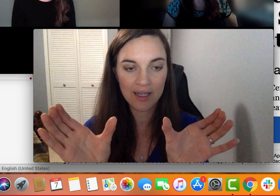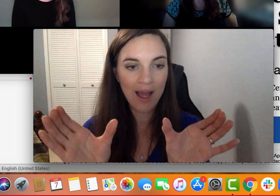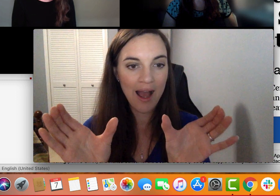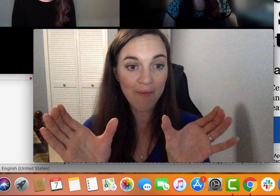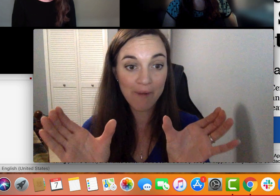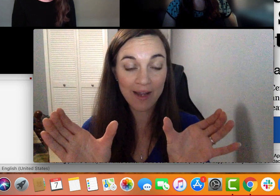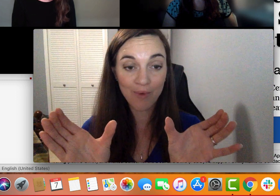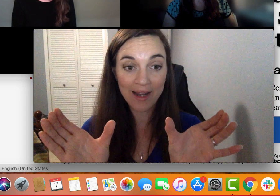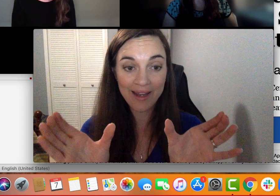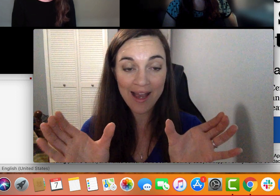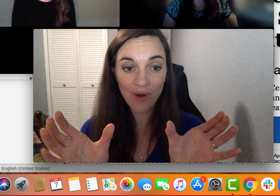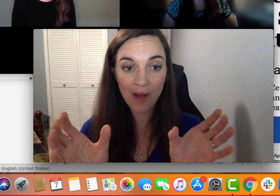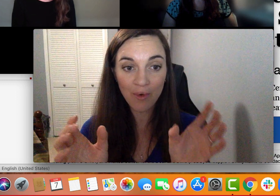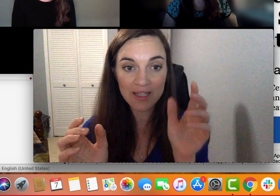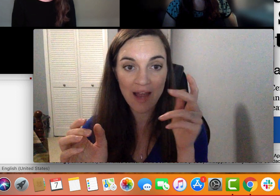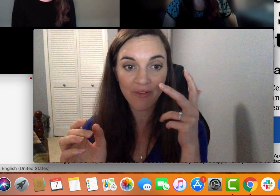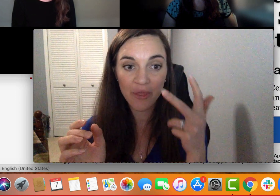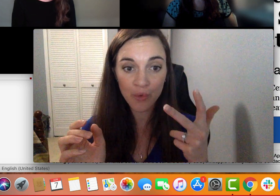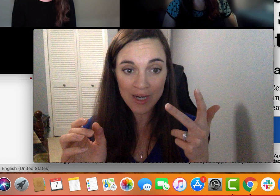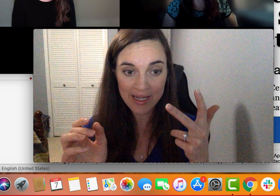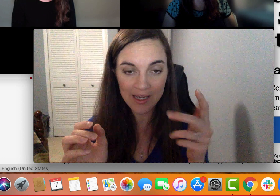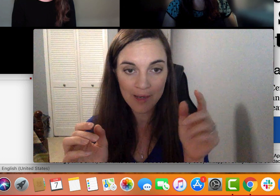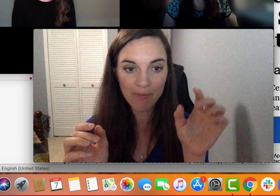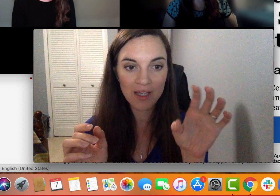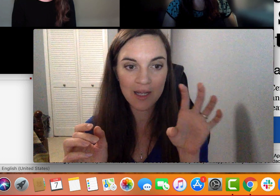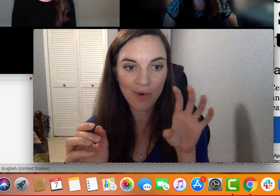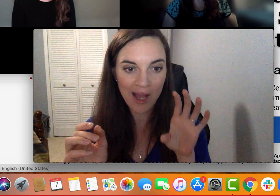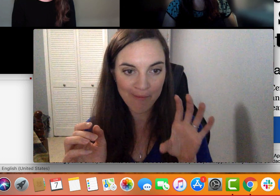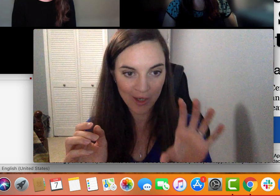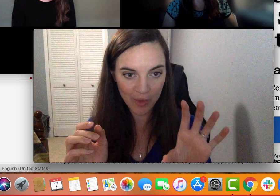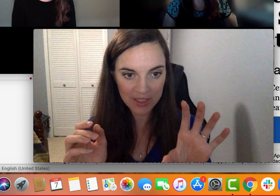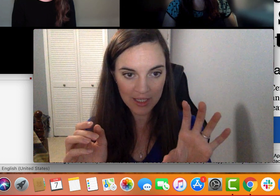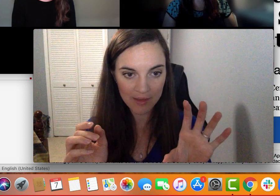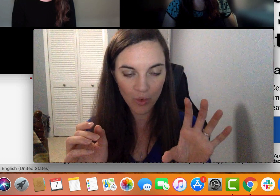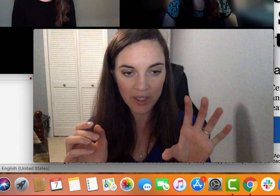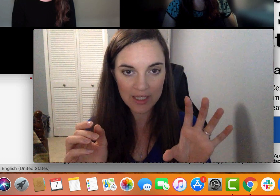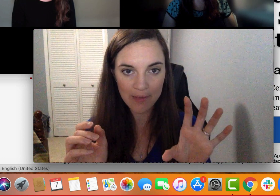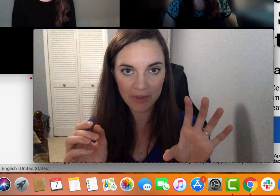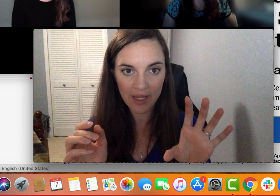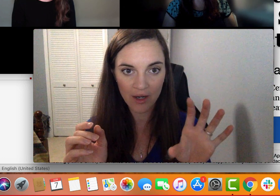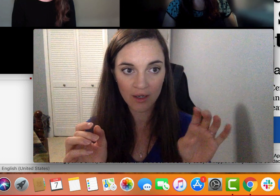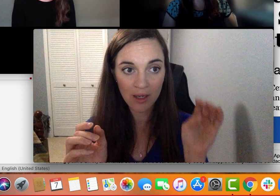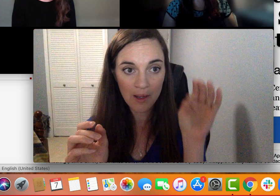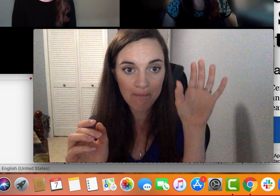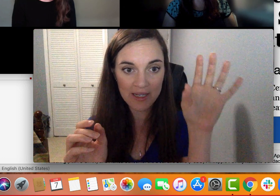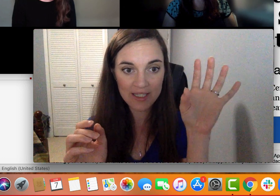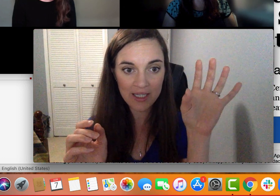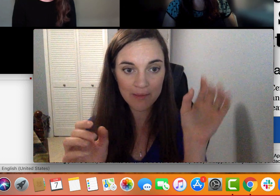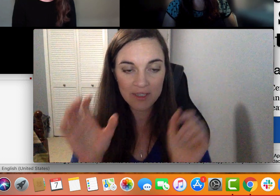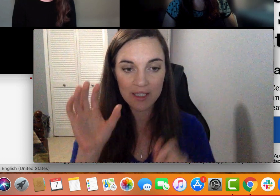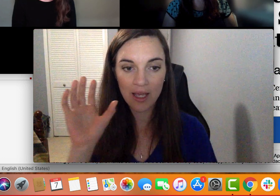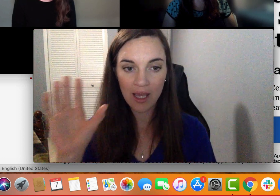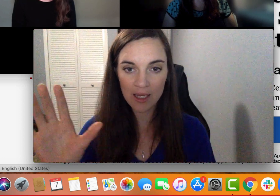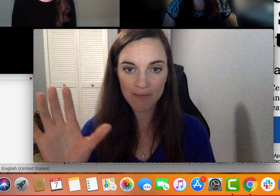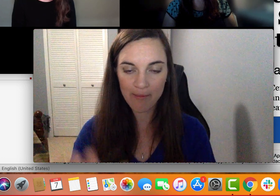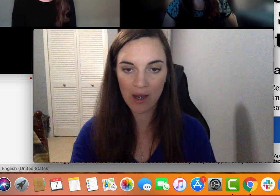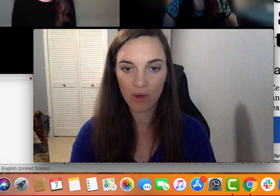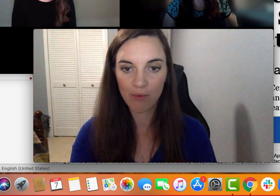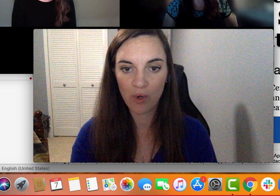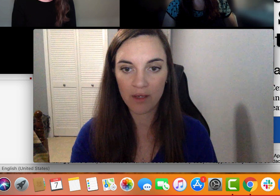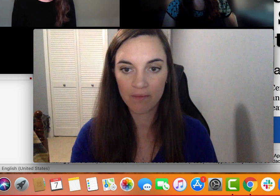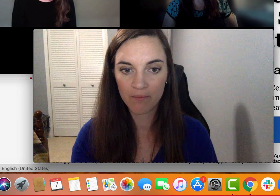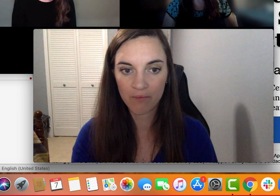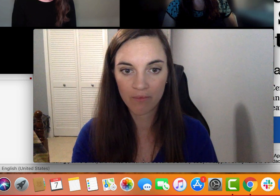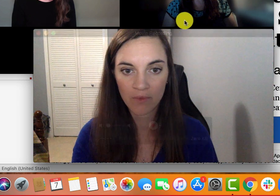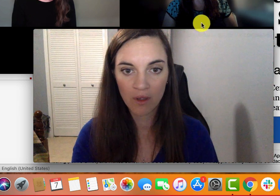content, but right now I want to have three because I want to have my QuickTime, QuickTime player, my Teams and my